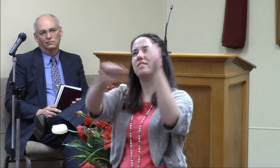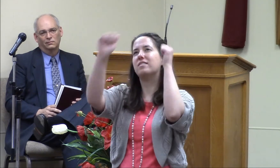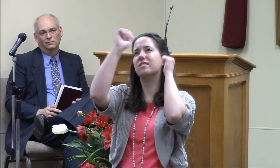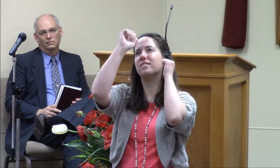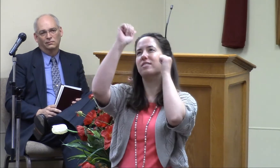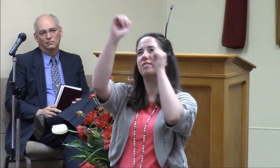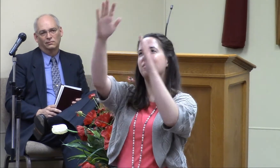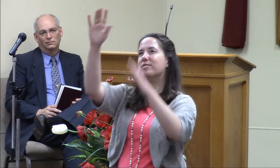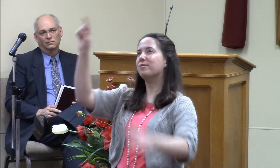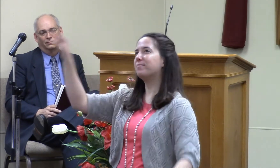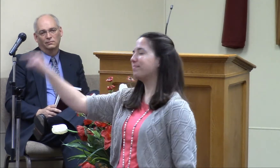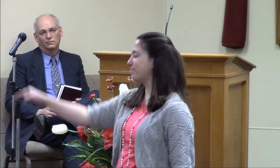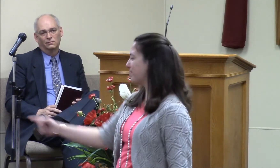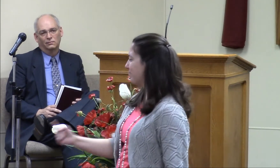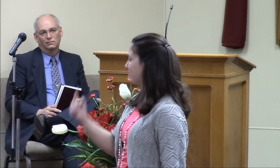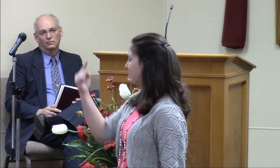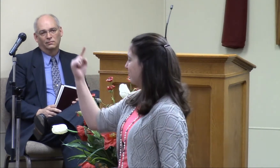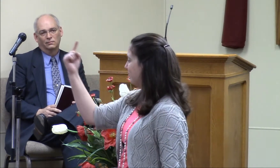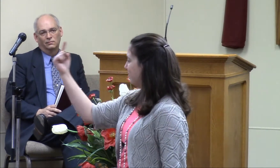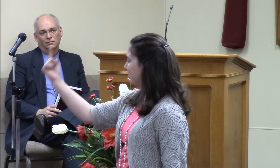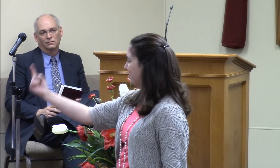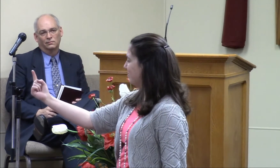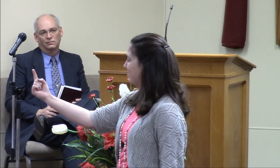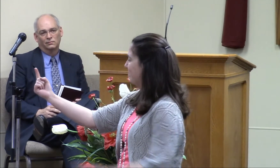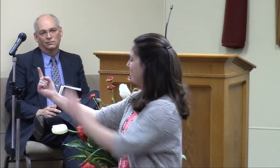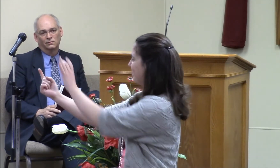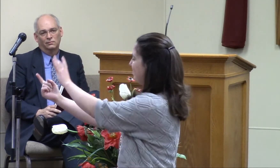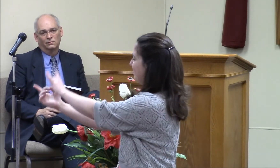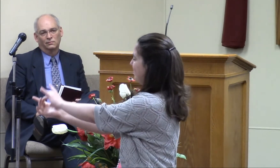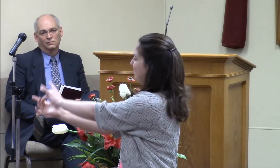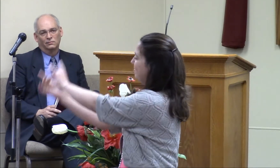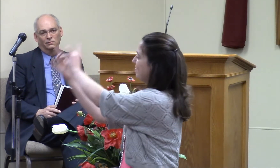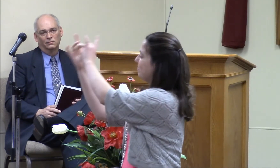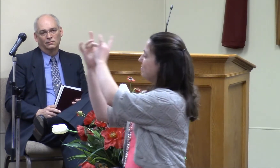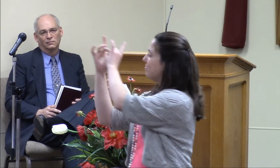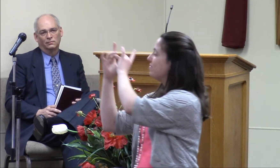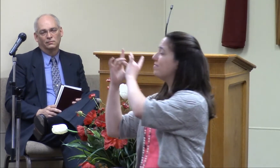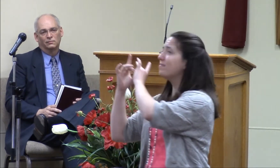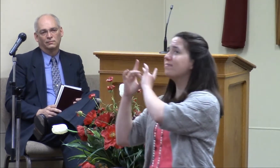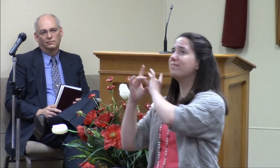Father, Father this one's with me